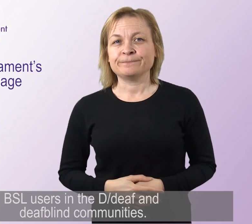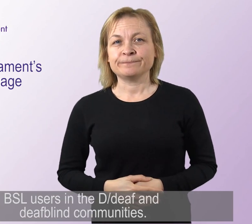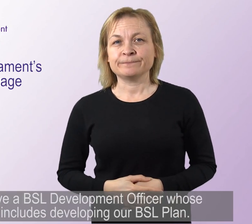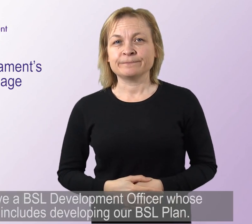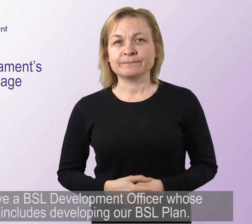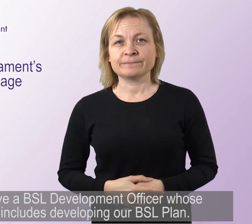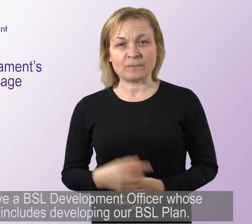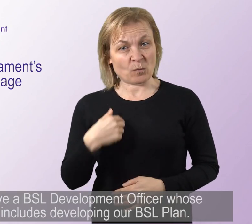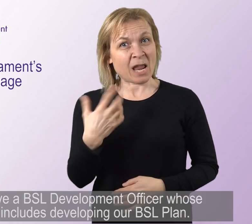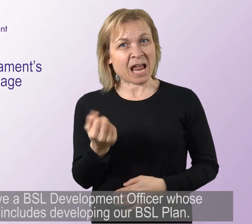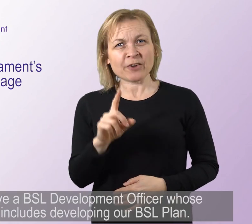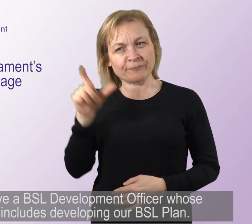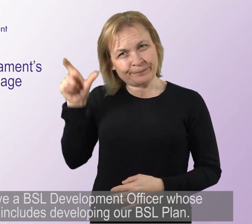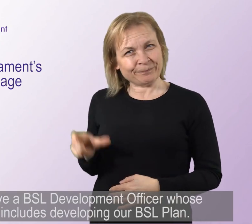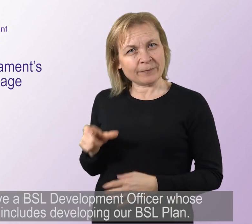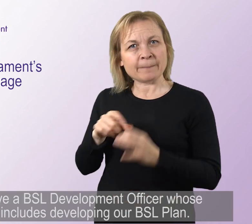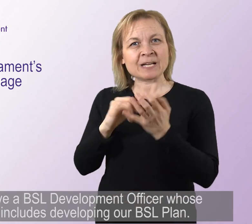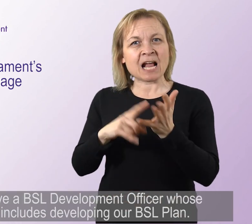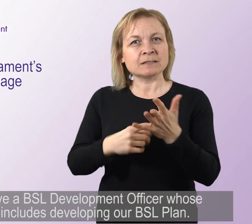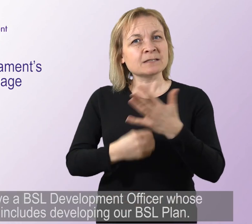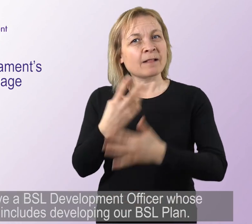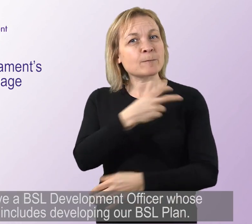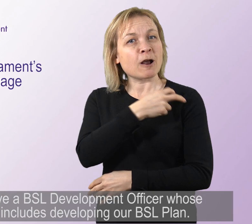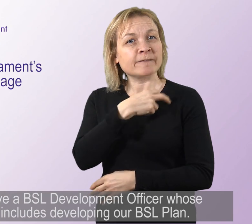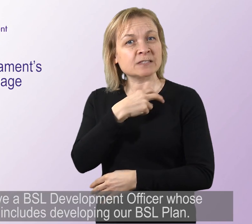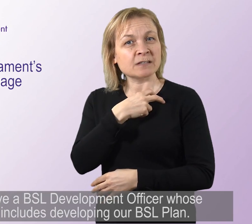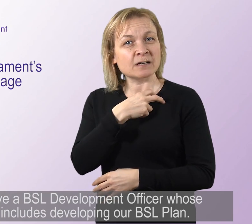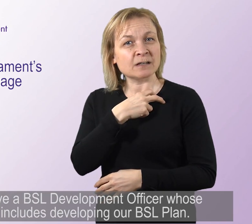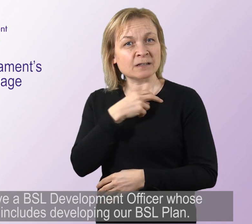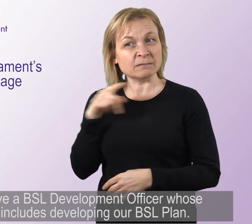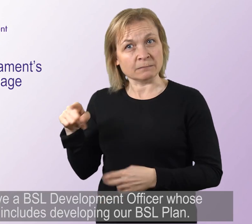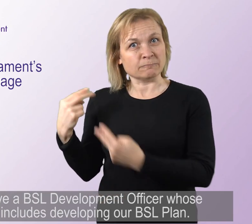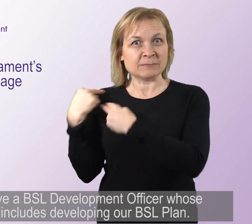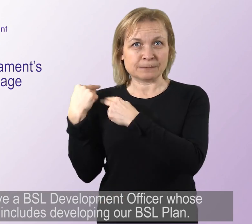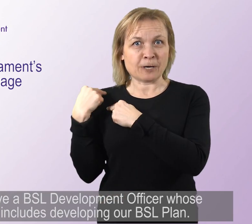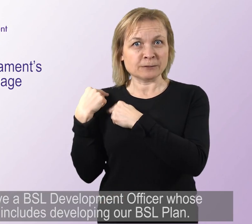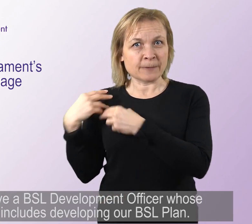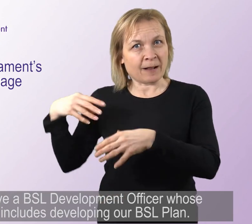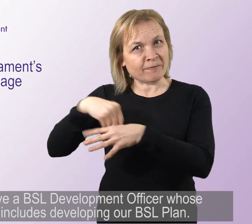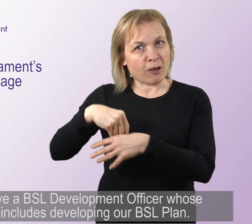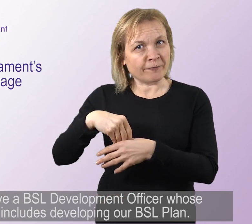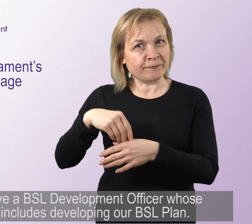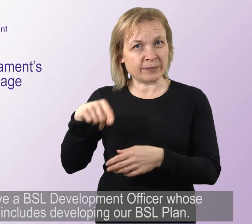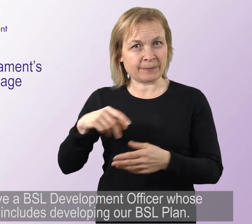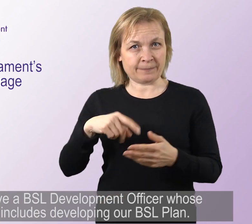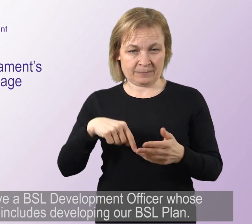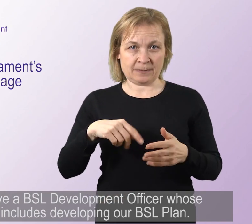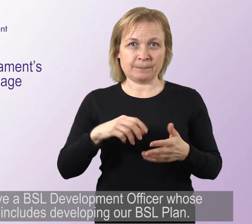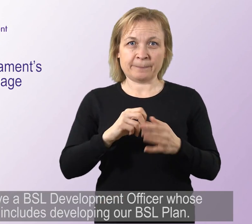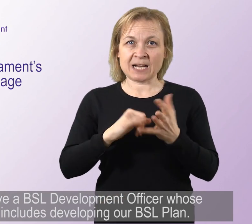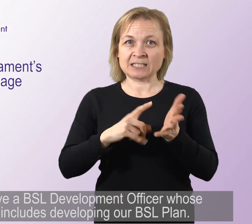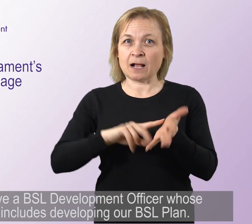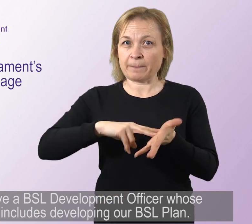We have a BSL development officer whose role includes developing our BSL plan